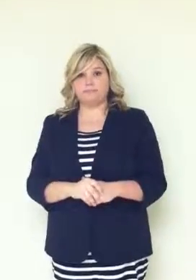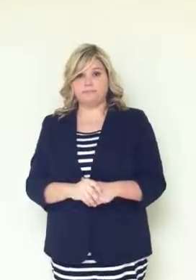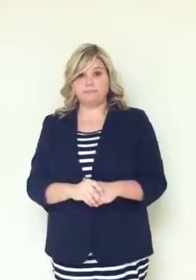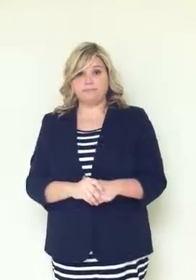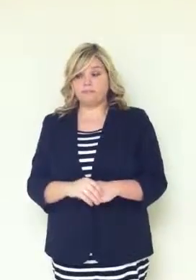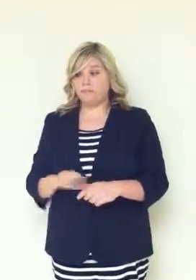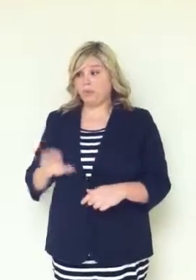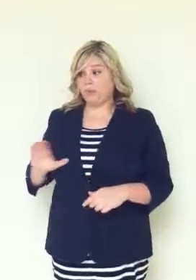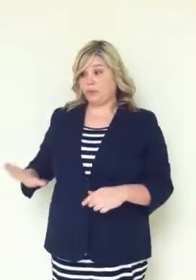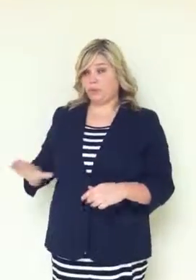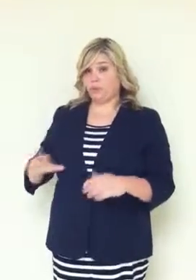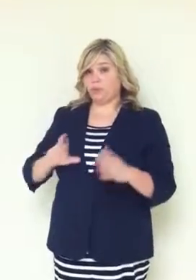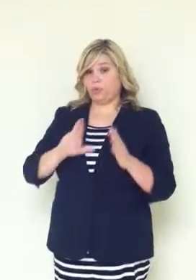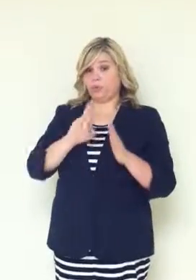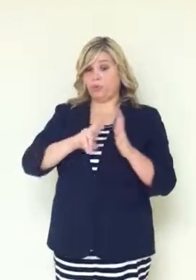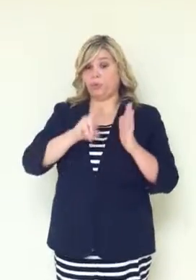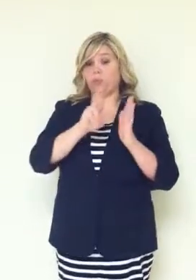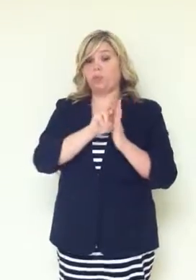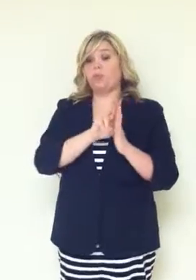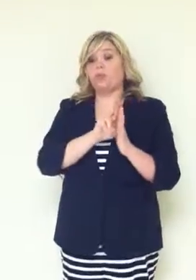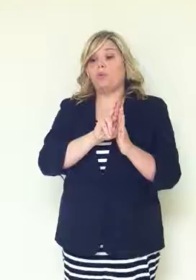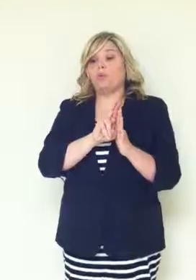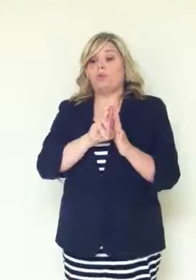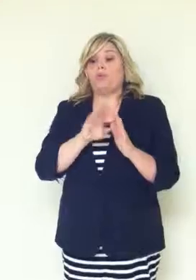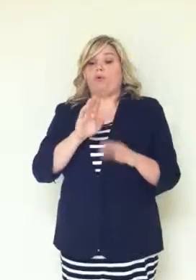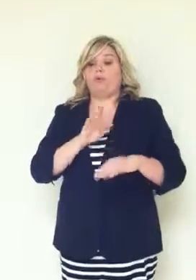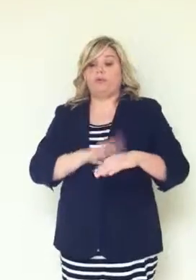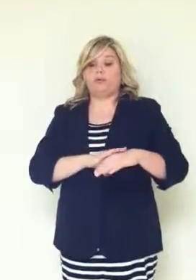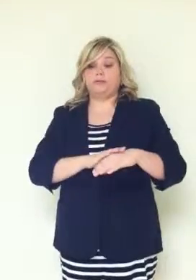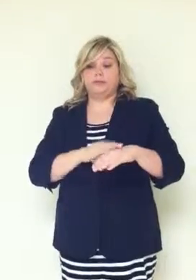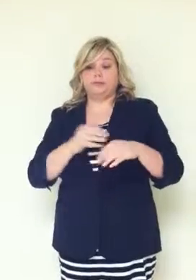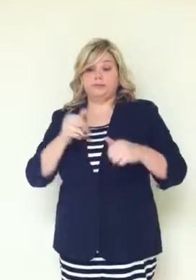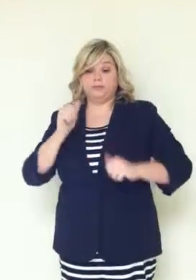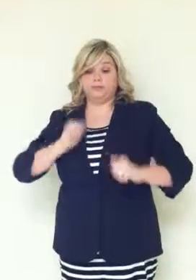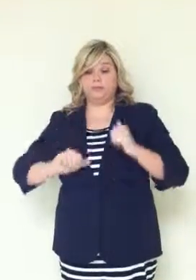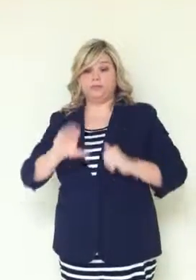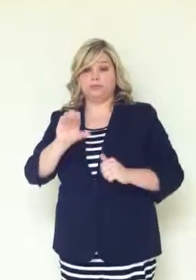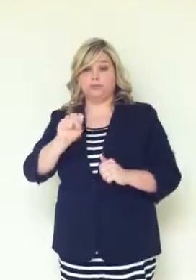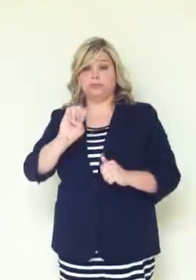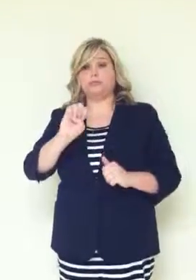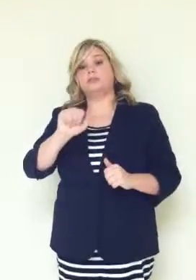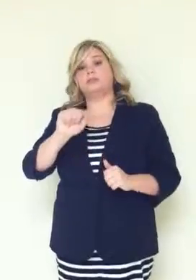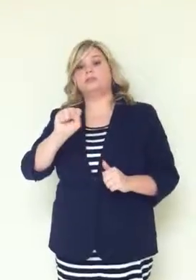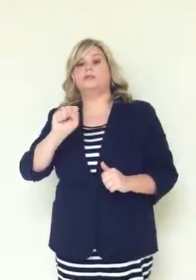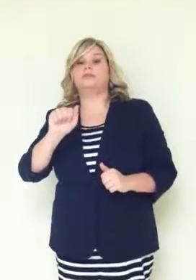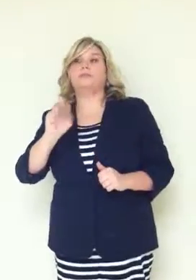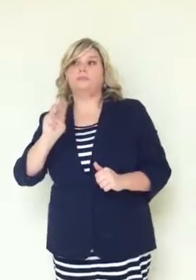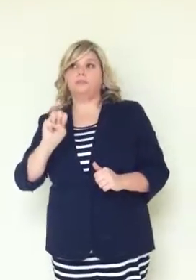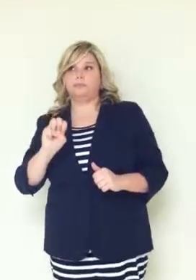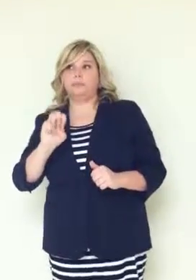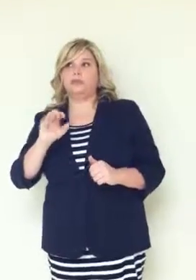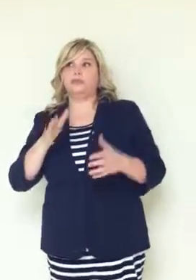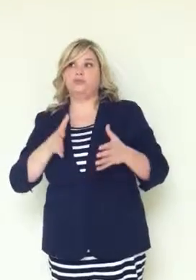Her role on Sesame Street lasted from 1971 to